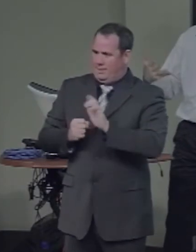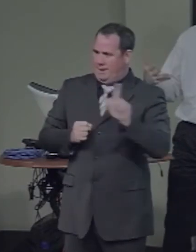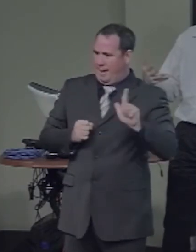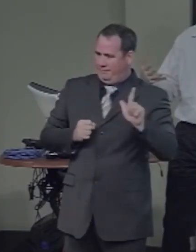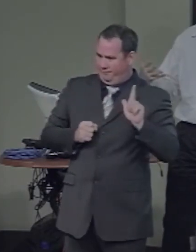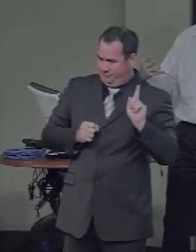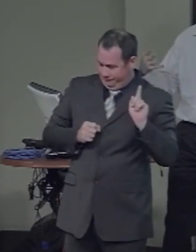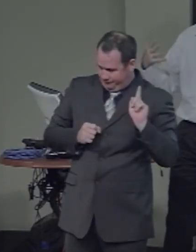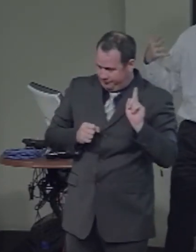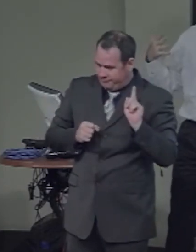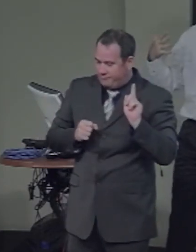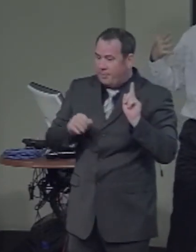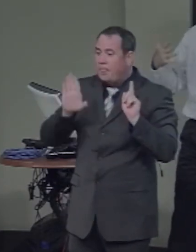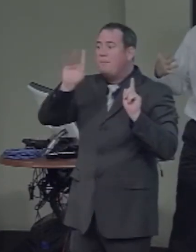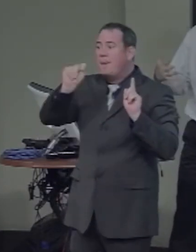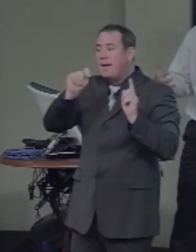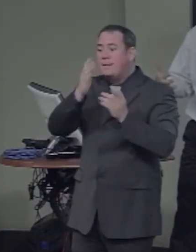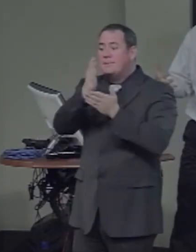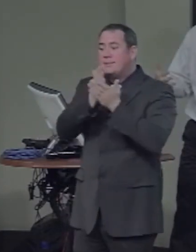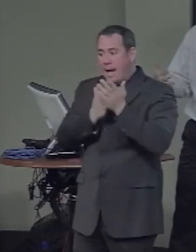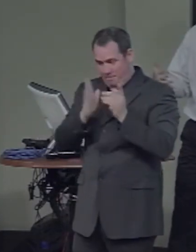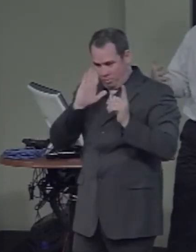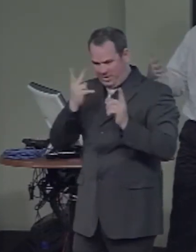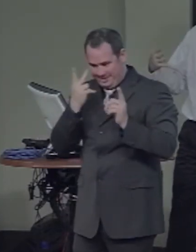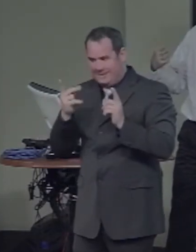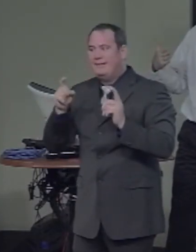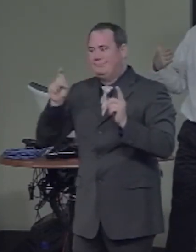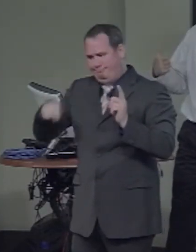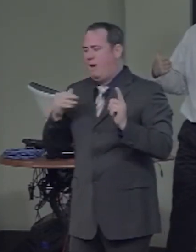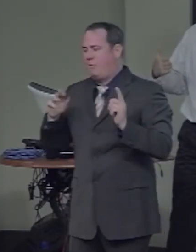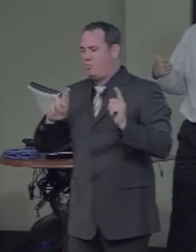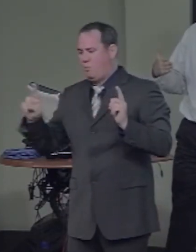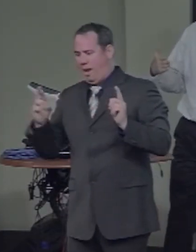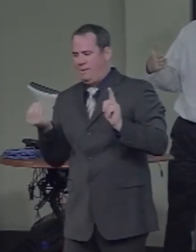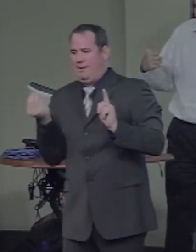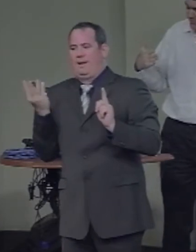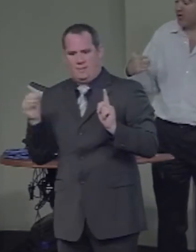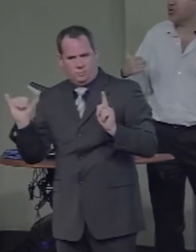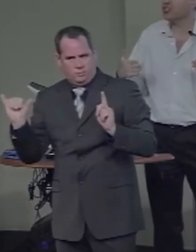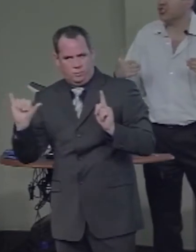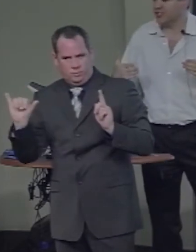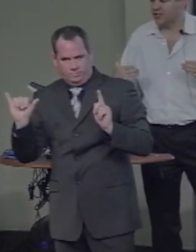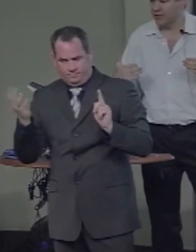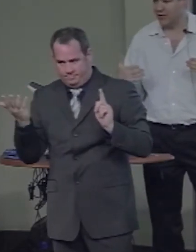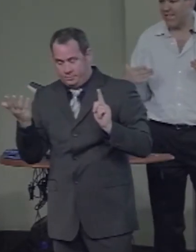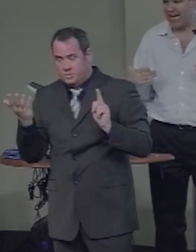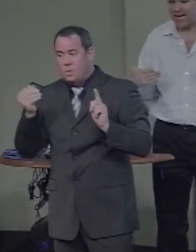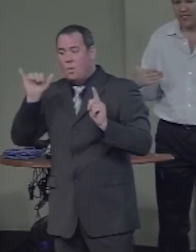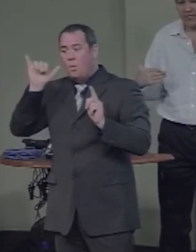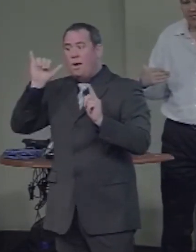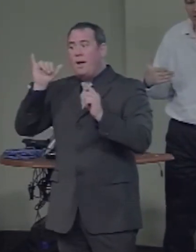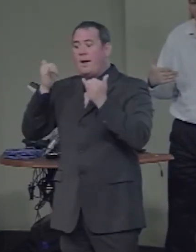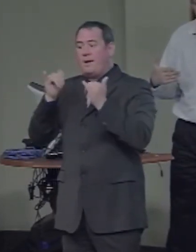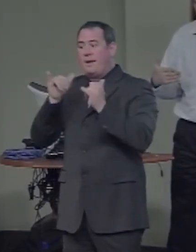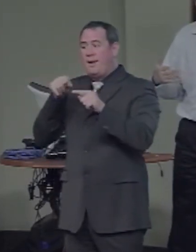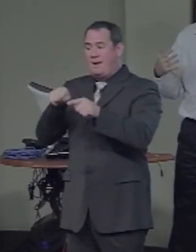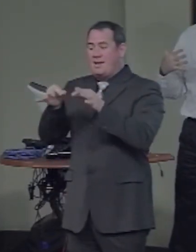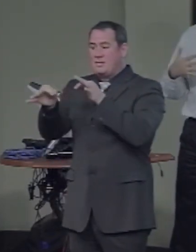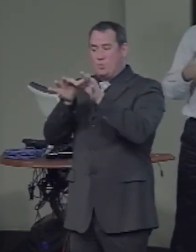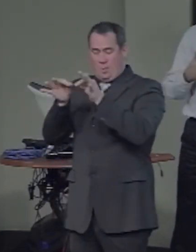describe briefly a fairly simple simulation using very simple versions of those tasks,